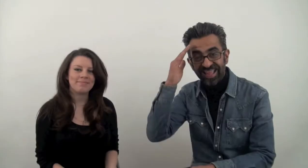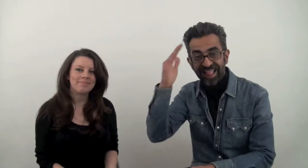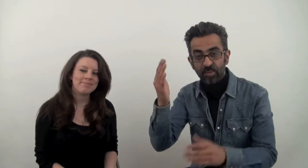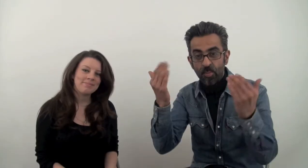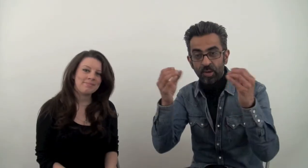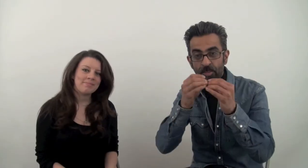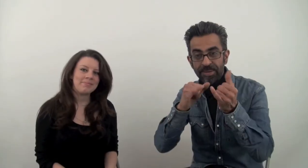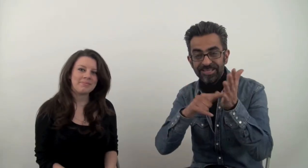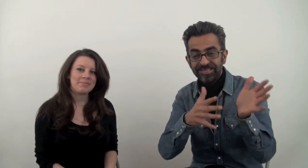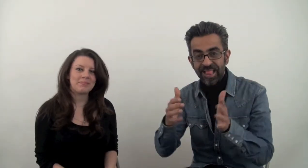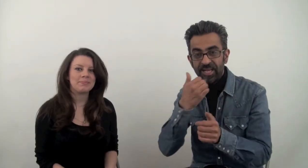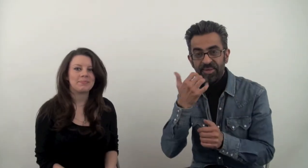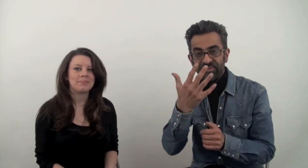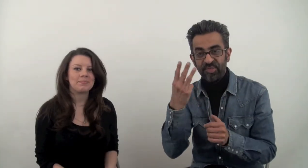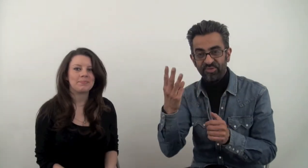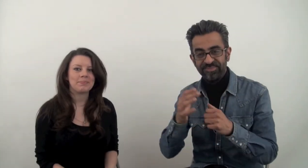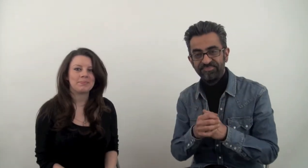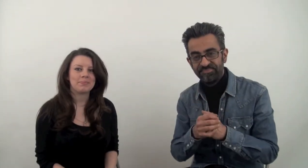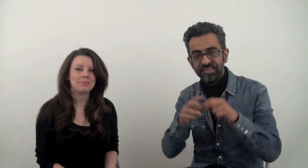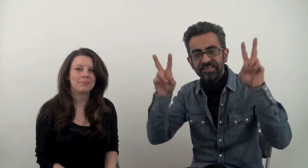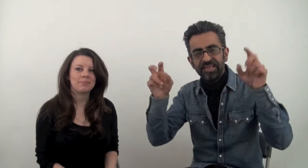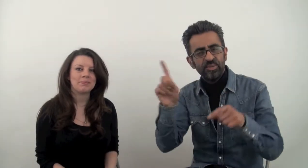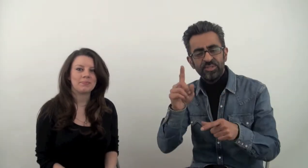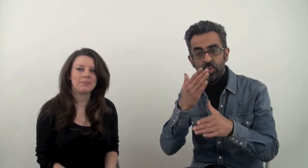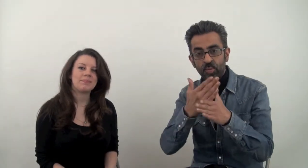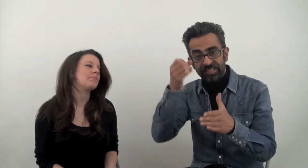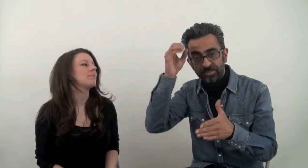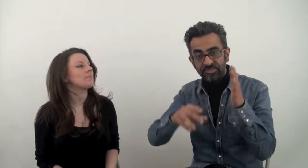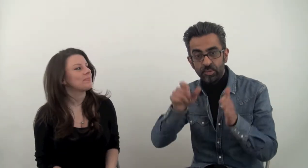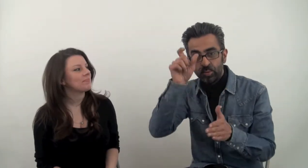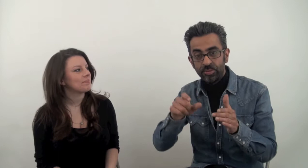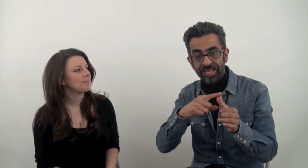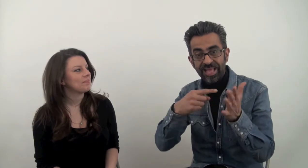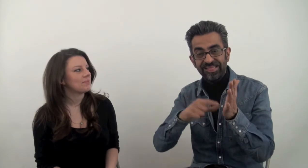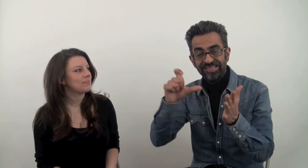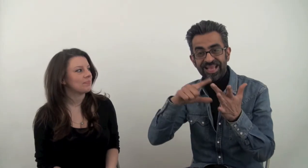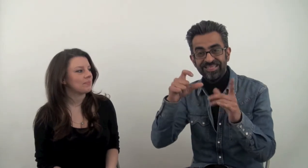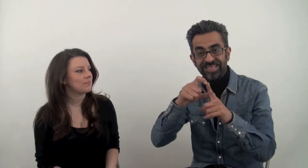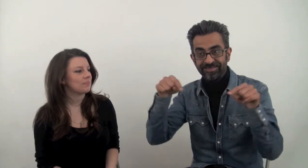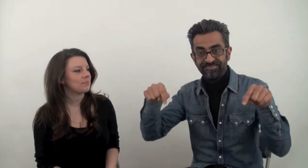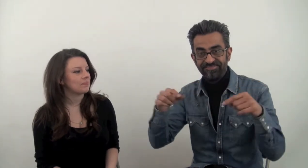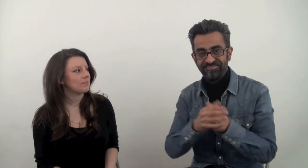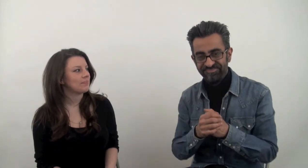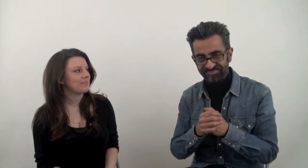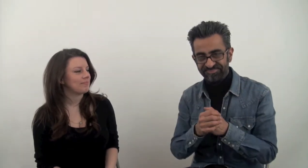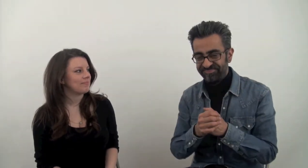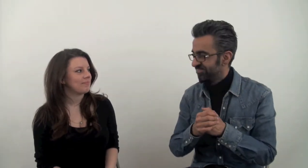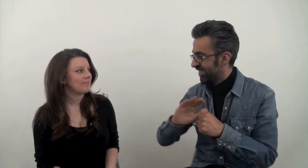Hello, welcome to BSO Newsround number 53. We're going to meet our work experience student at